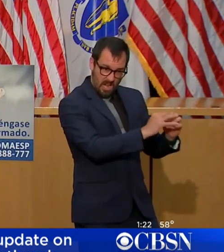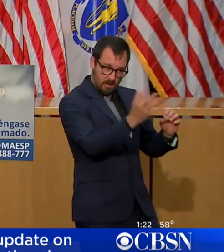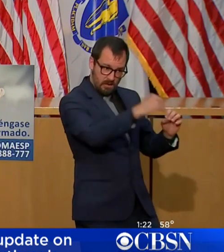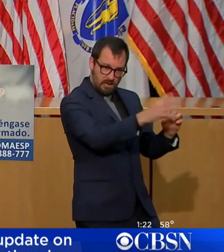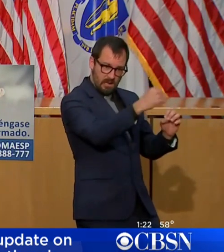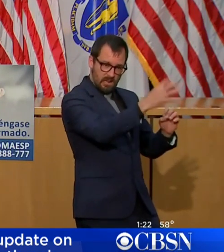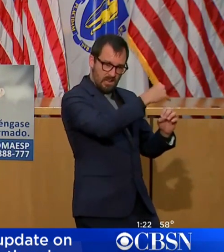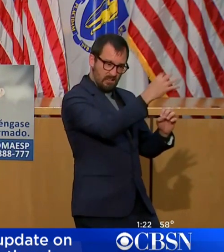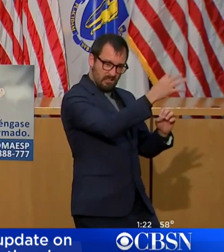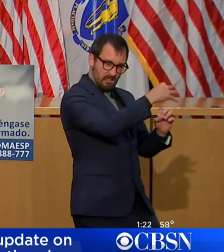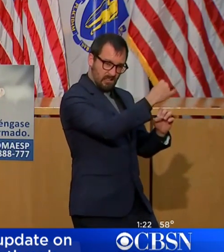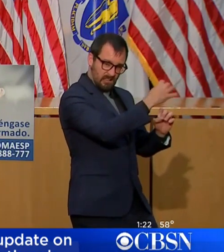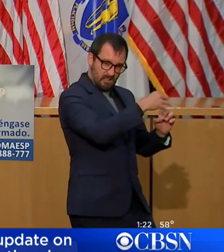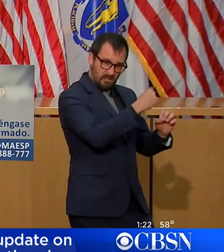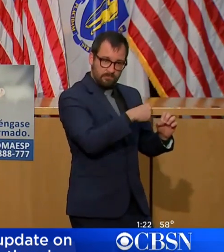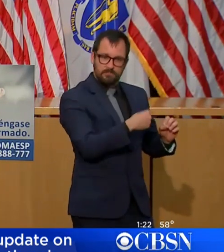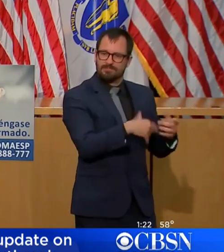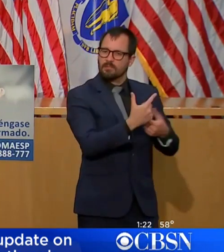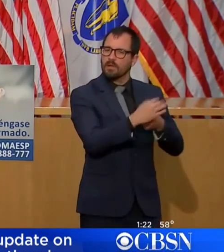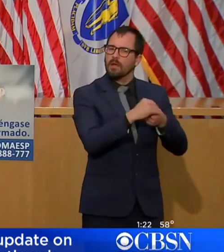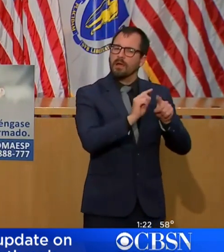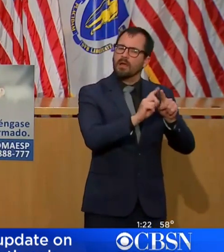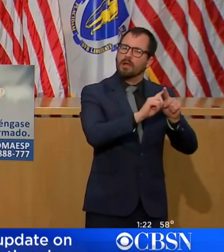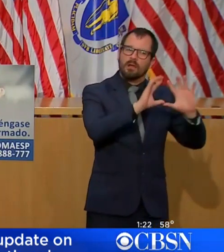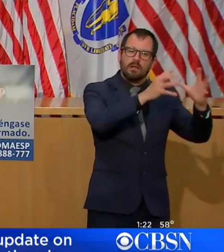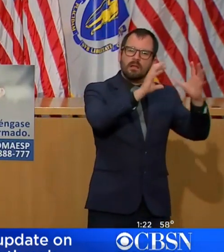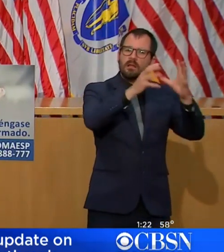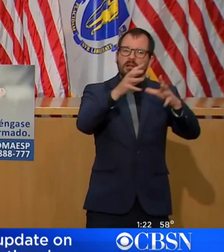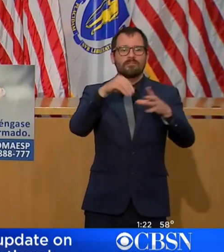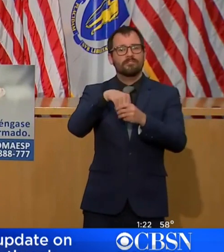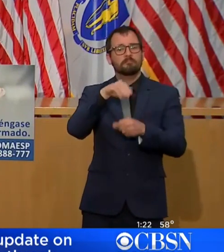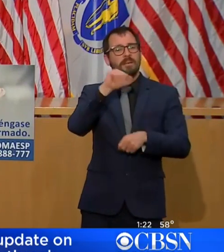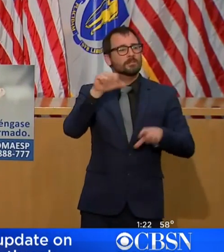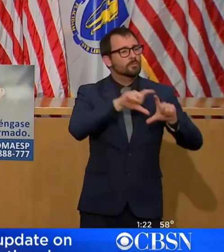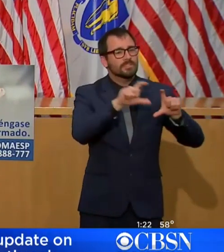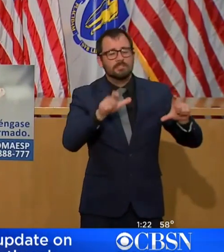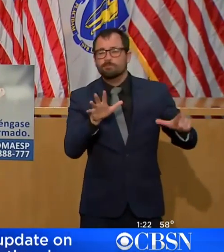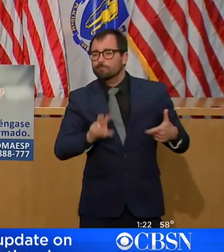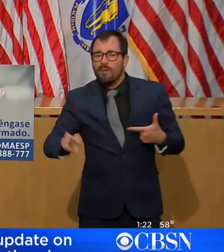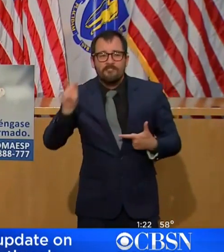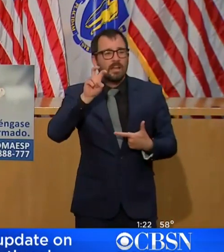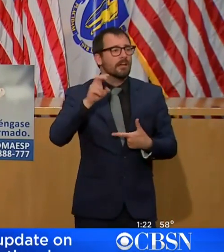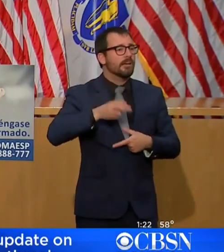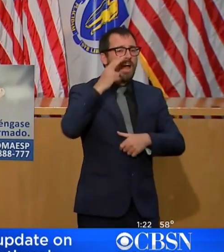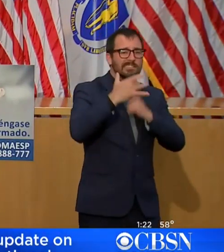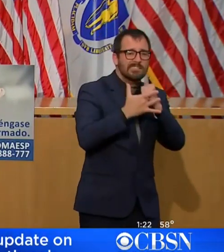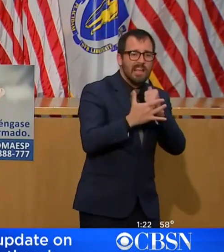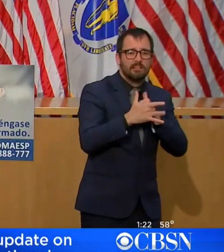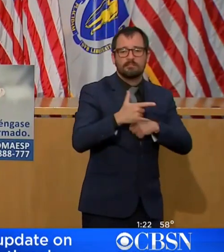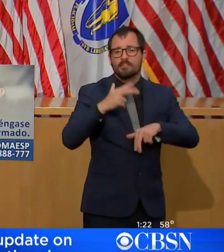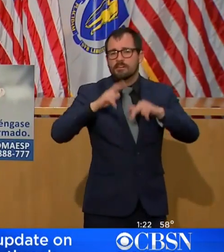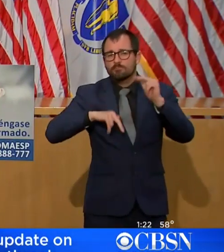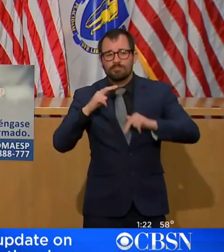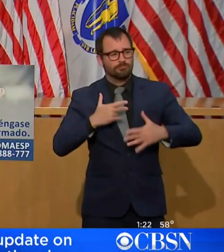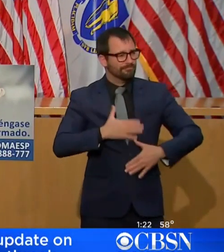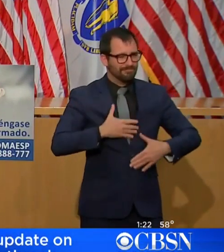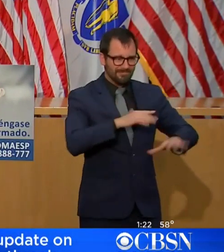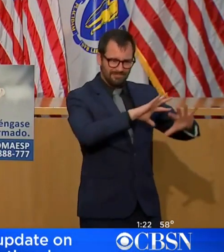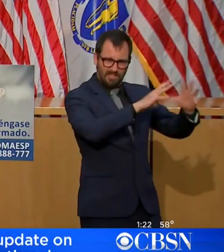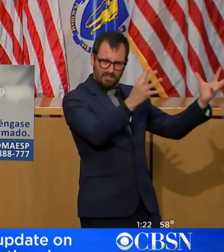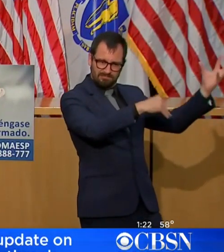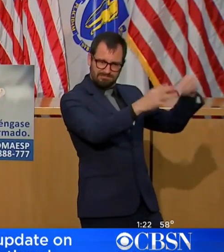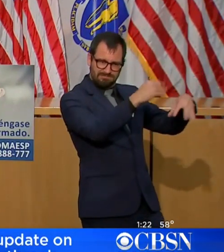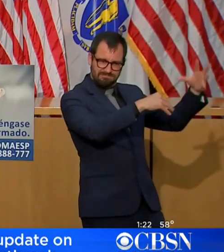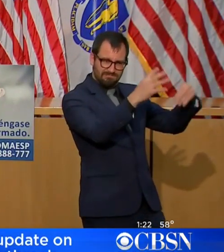sciences, restaurants, travel and tourism, and lodging, banking, construction, and recreation, as well as the Black Economic